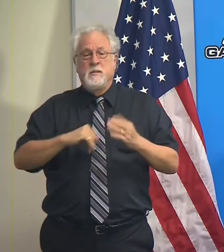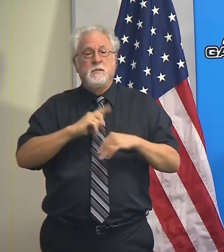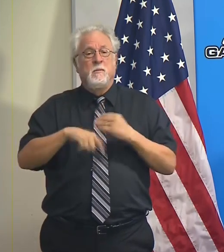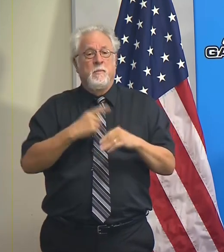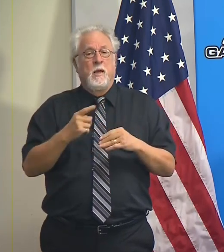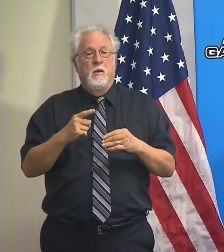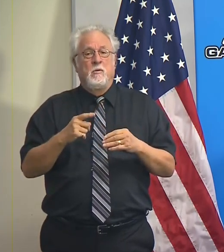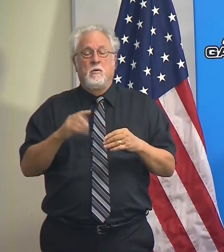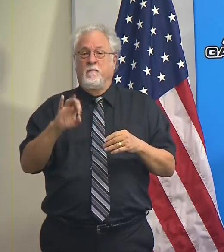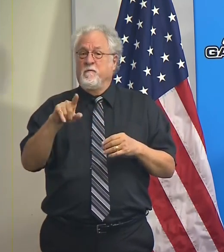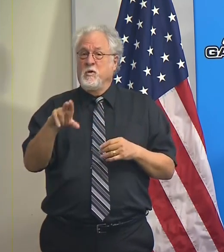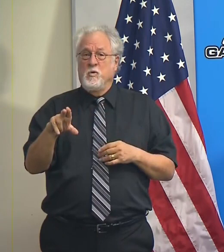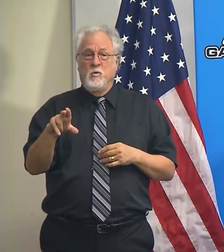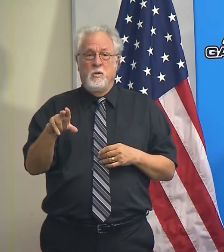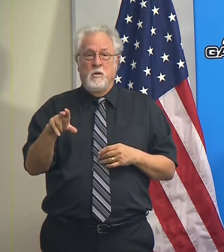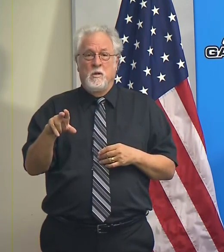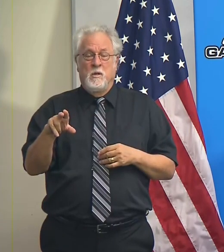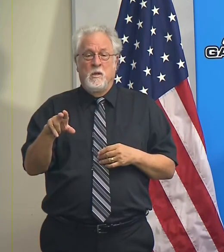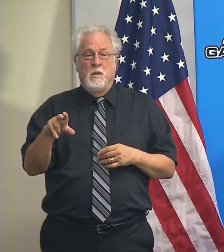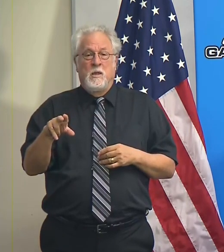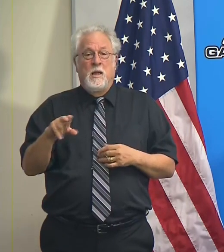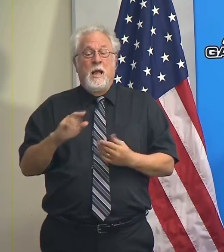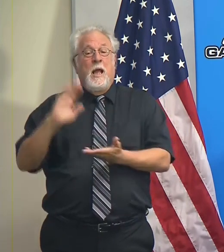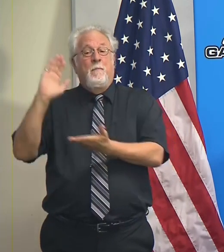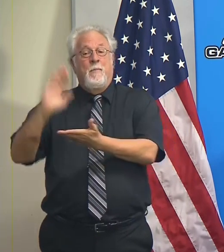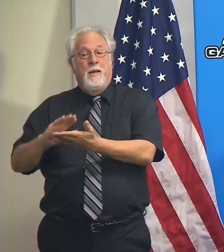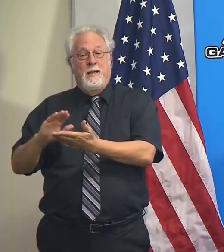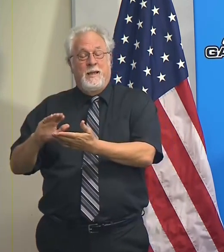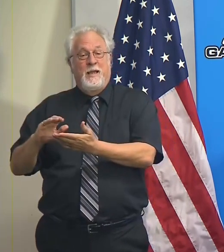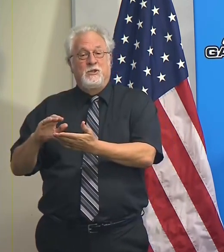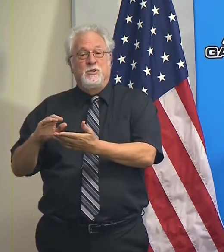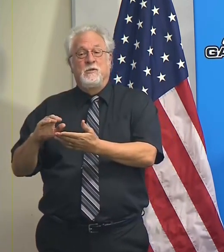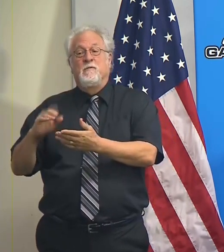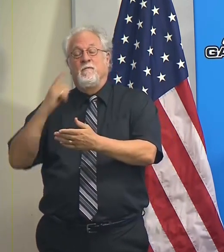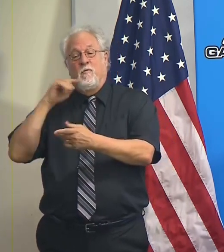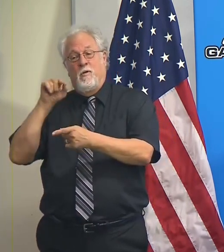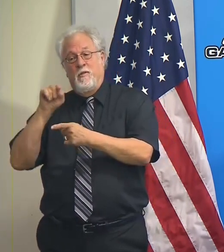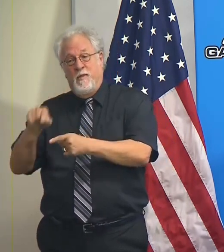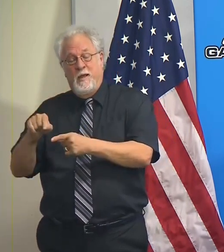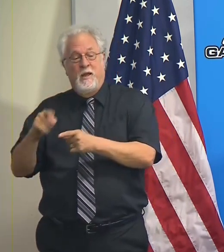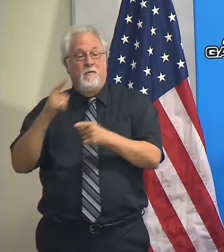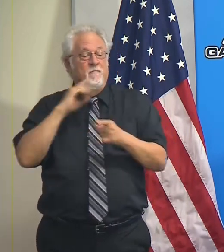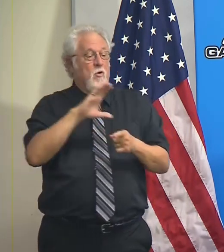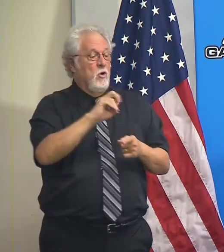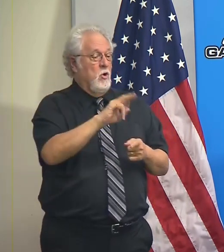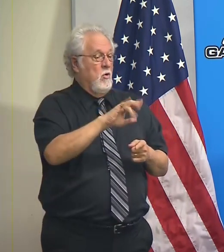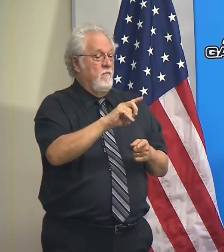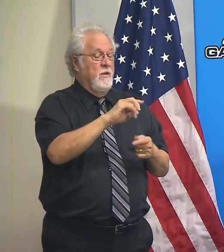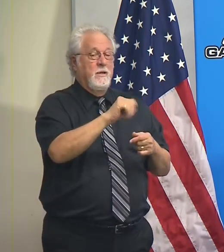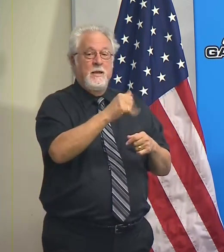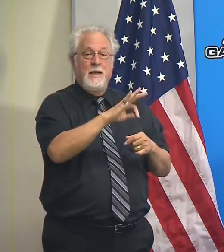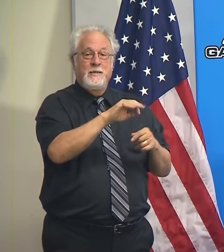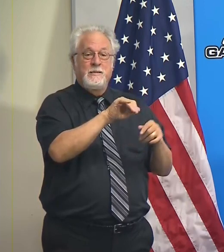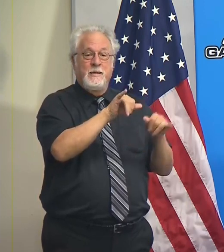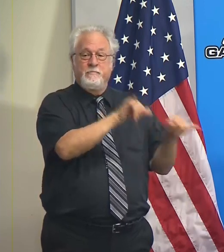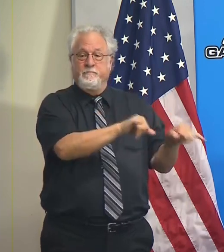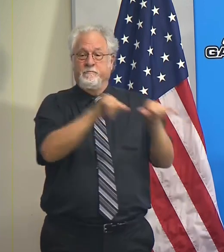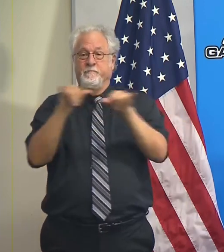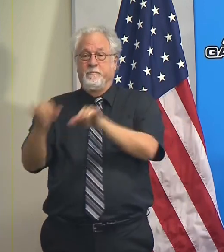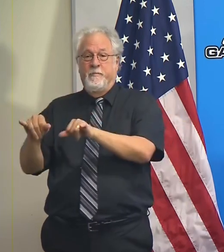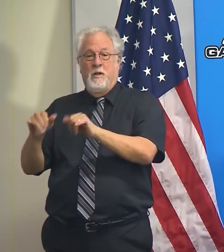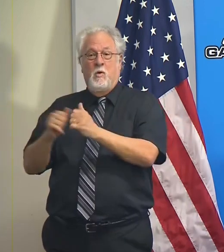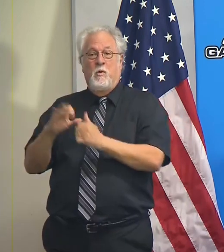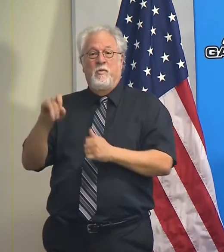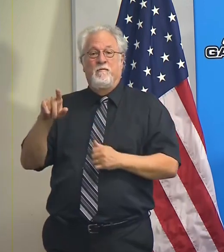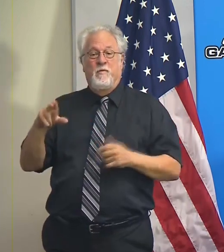the flu is that the mitigation measures that we have in place for COVID-19 also work with respect to